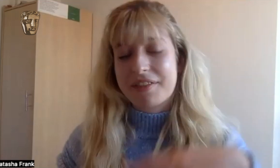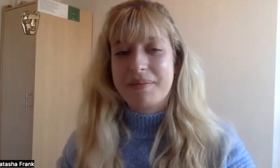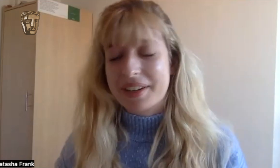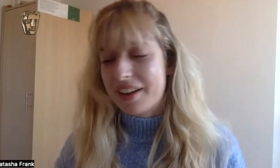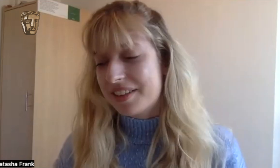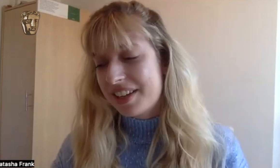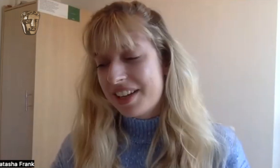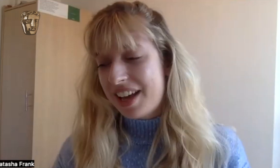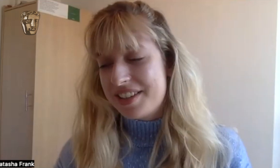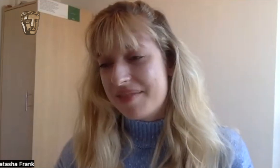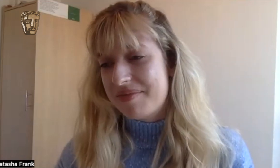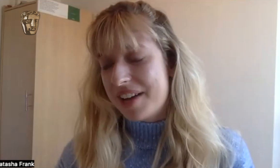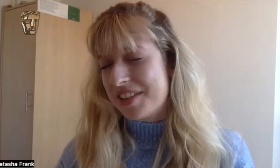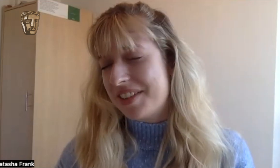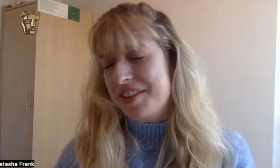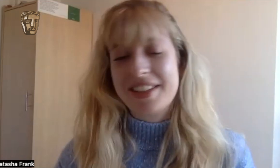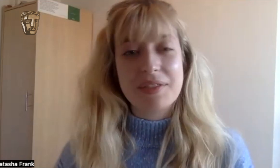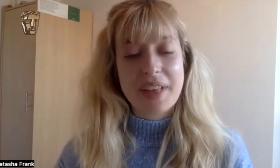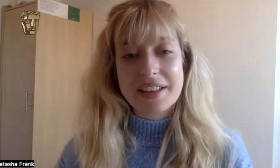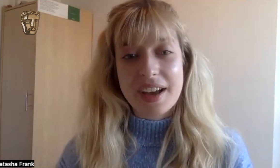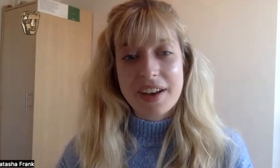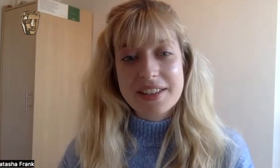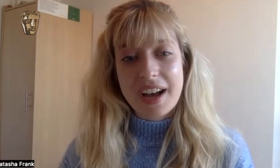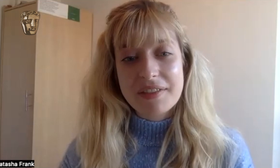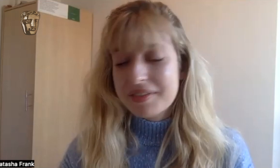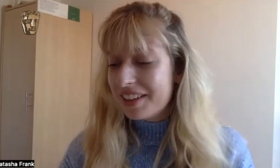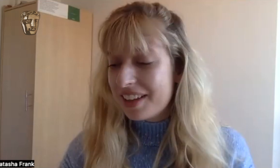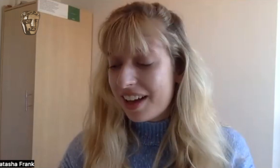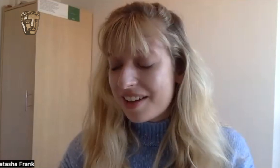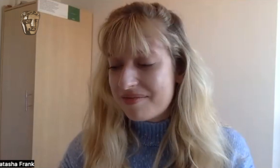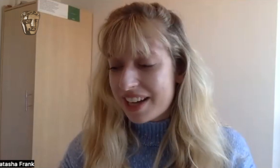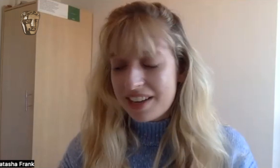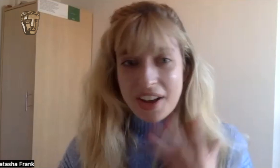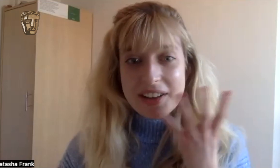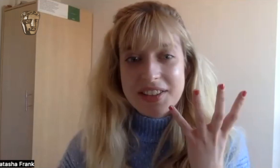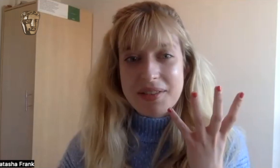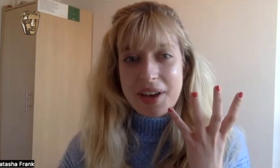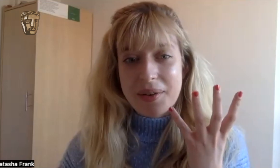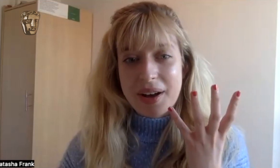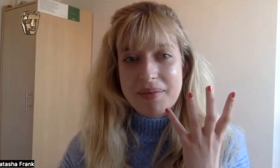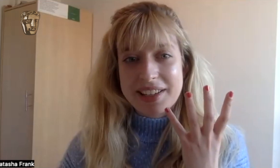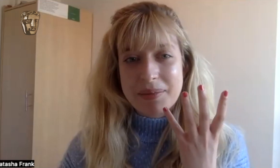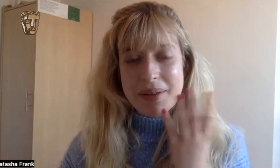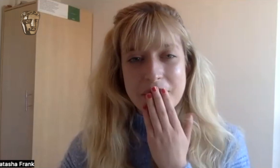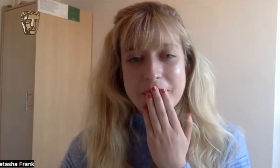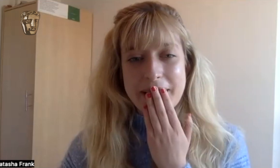and Picard and I just I just love all that sci-fi stuff. I'd love to ask you though a little bit more about